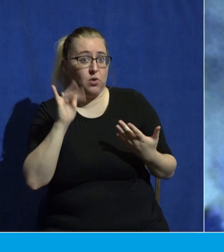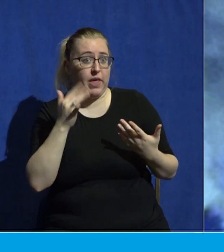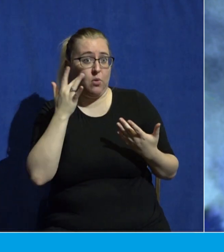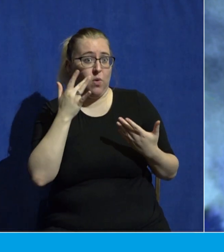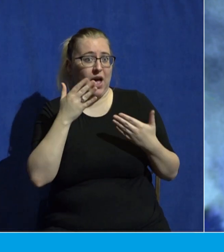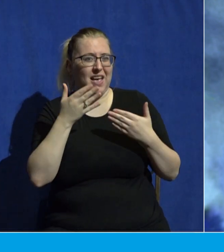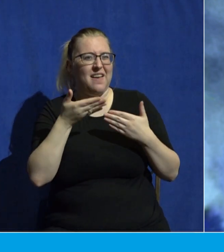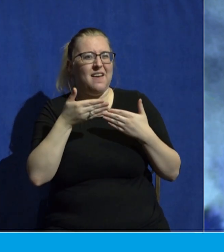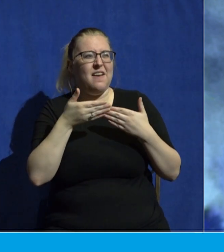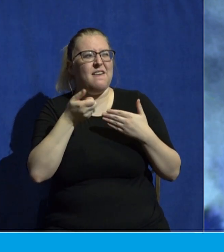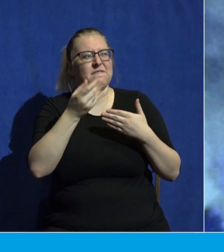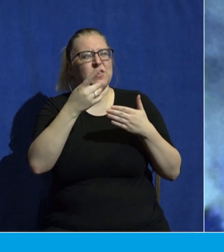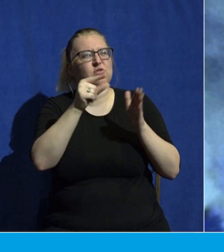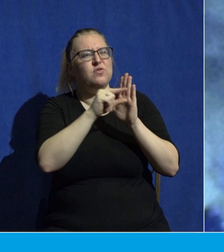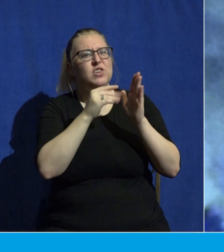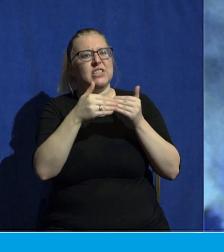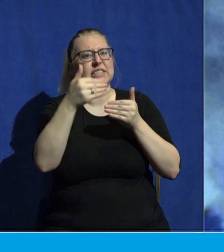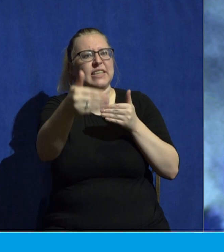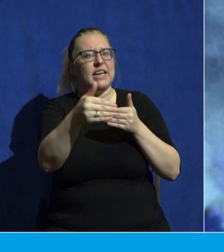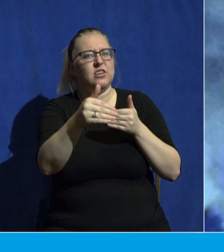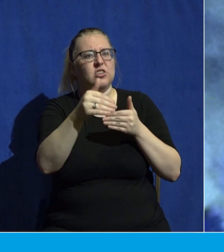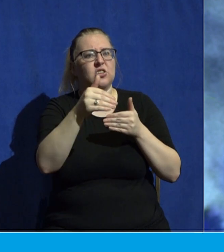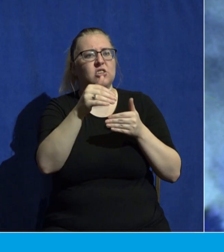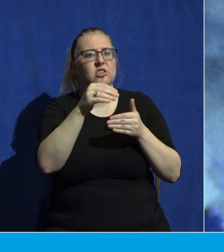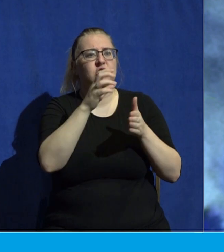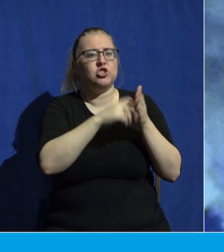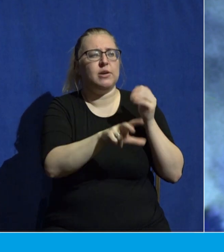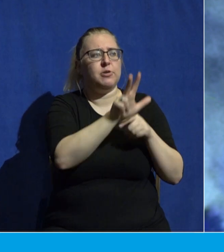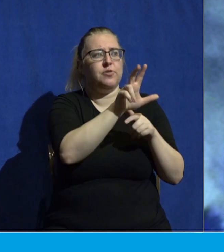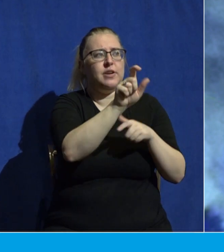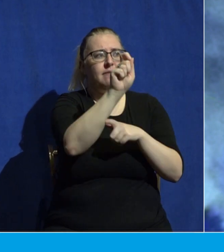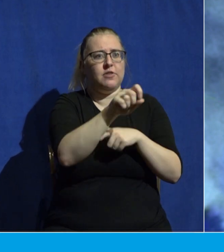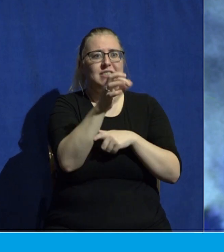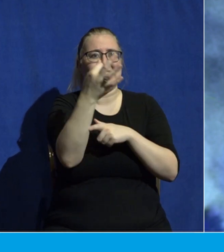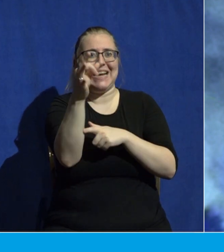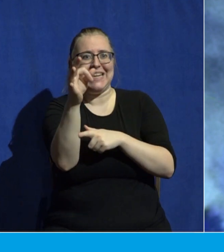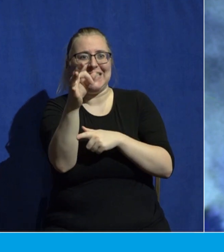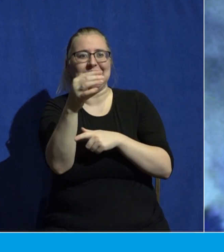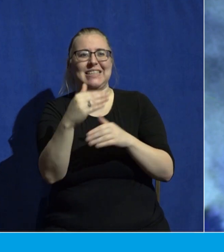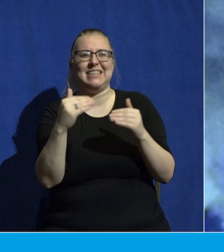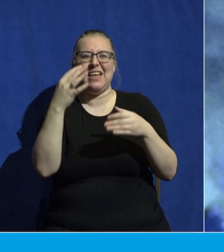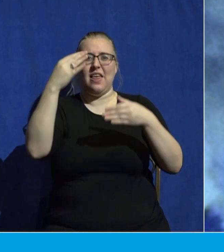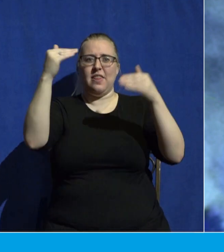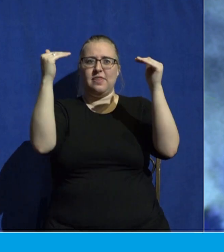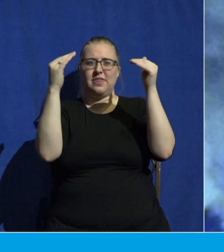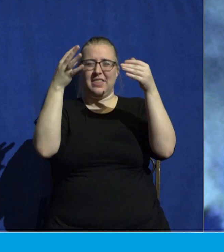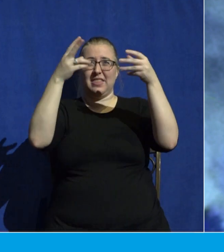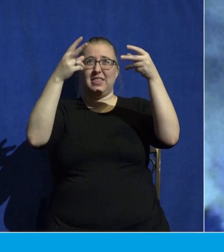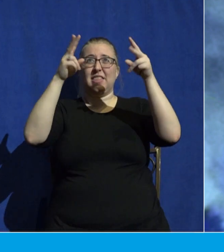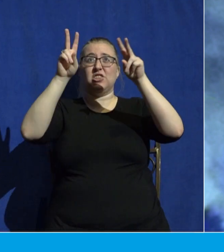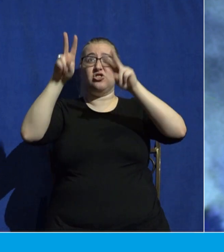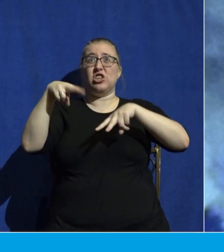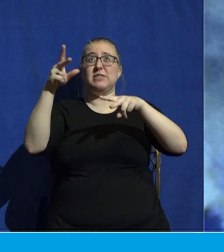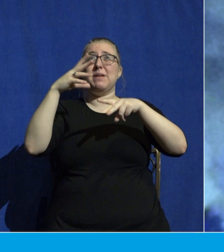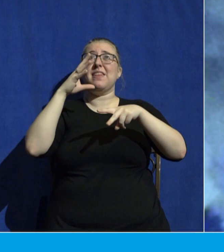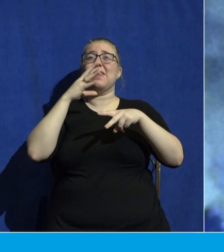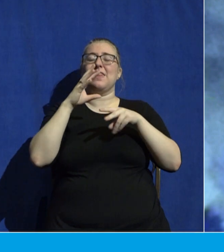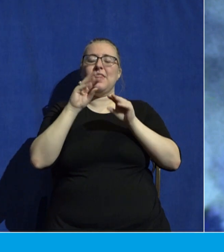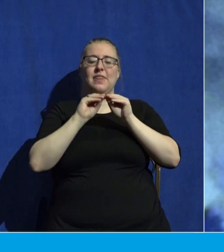verse 19, it says this. And this is the judgment. The light has come into the world. There it is. And people loved the